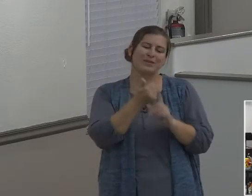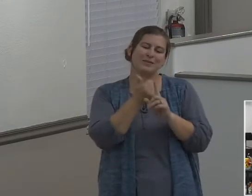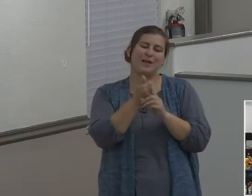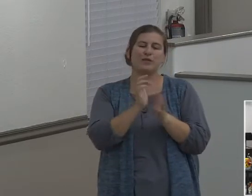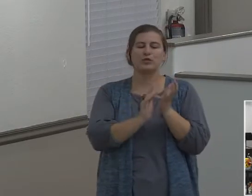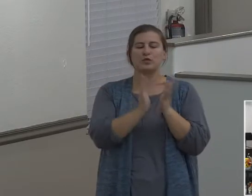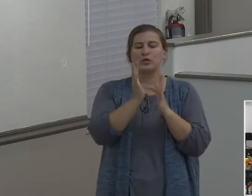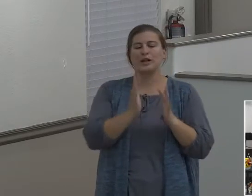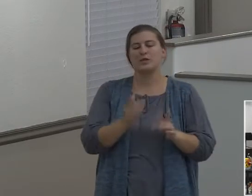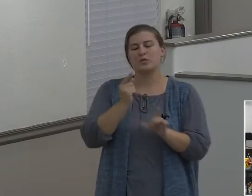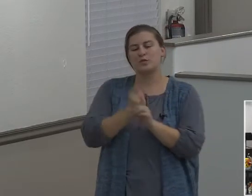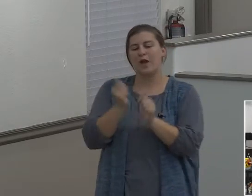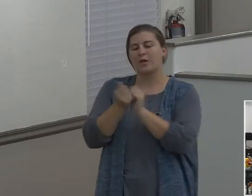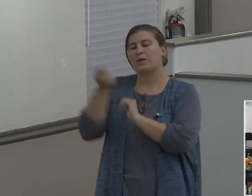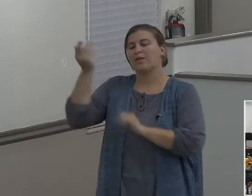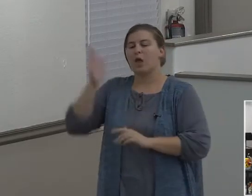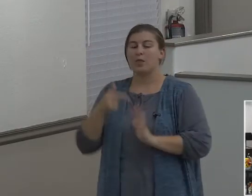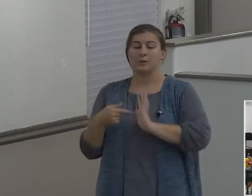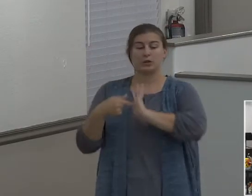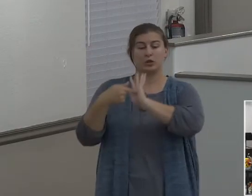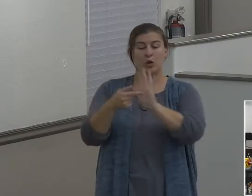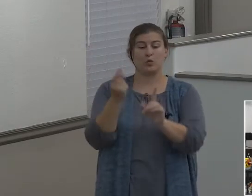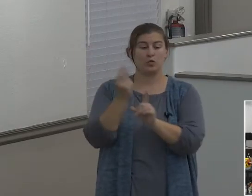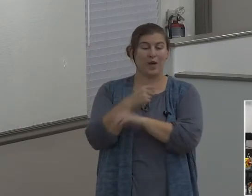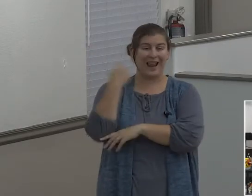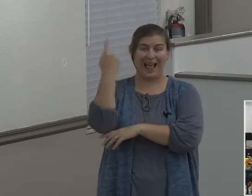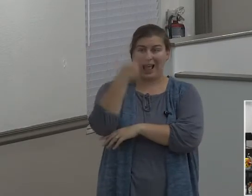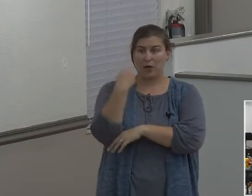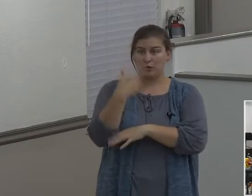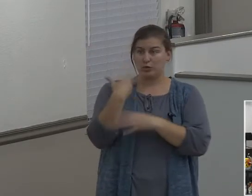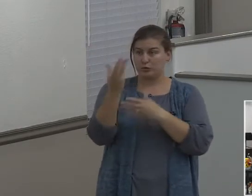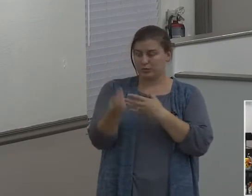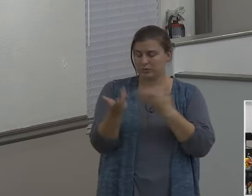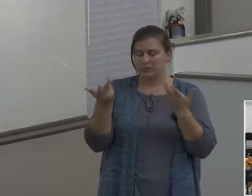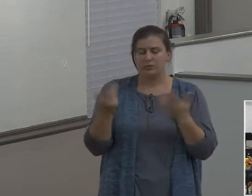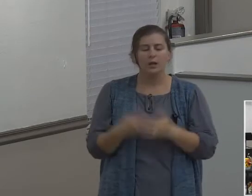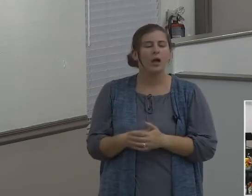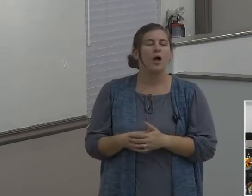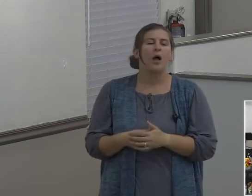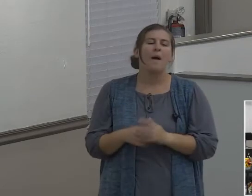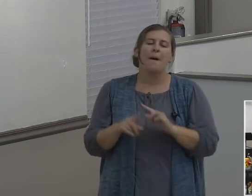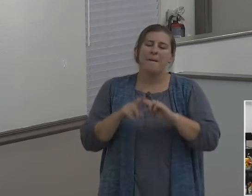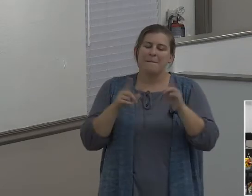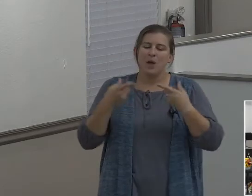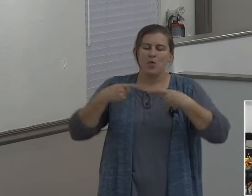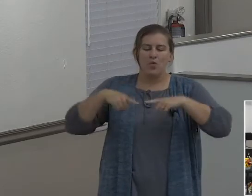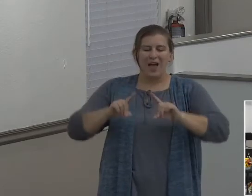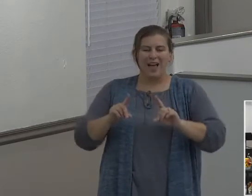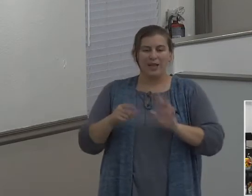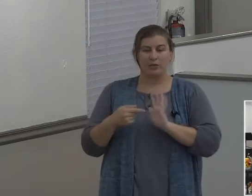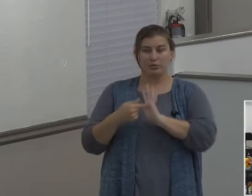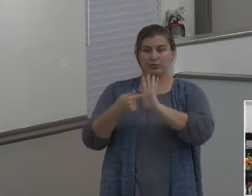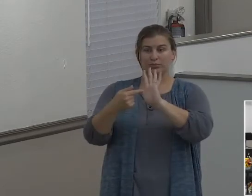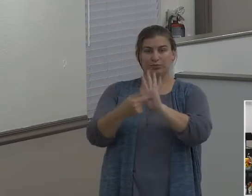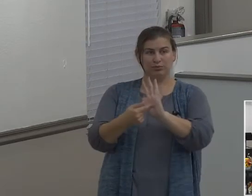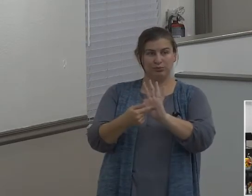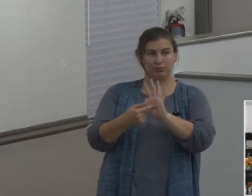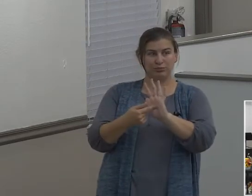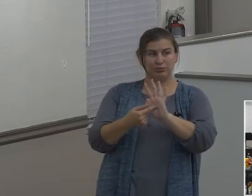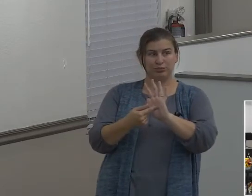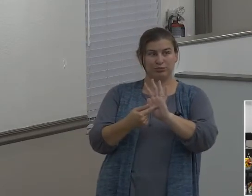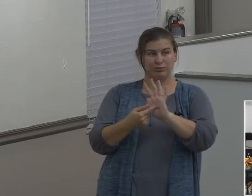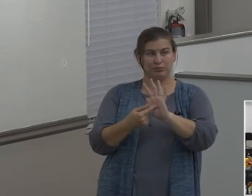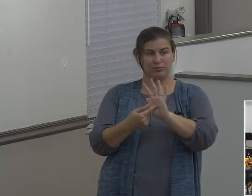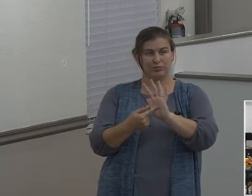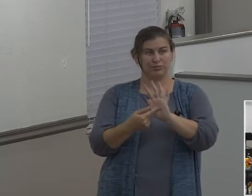they want to present the right appearance and image, but while they're presenting that right image, they want to get around that to